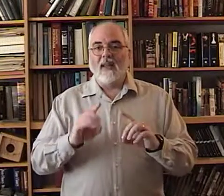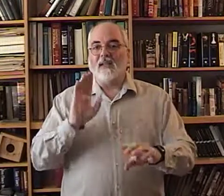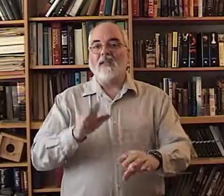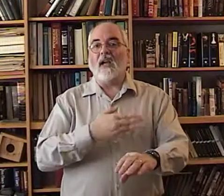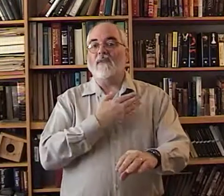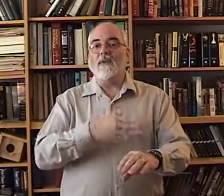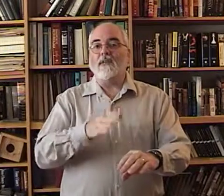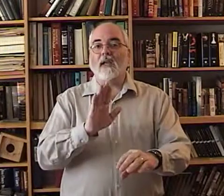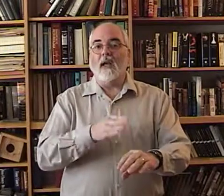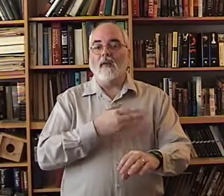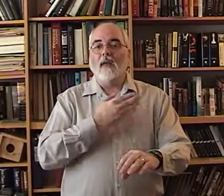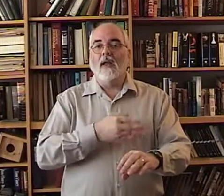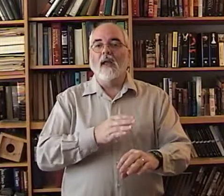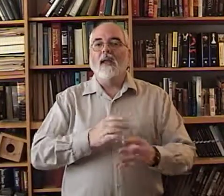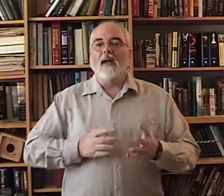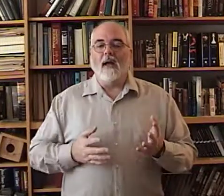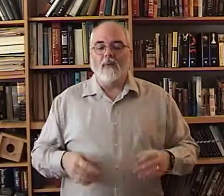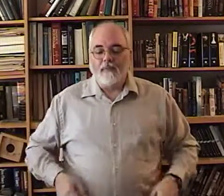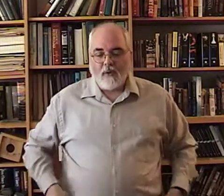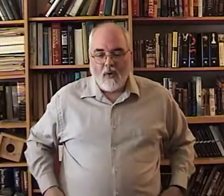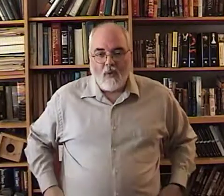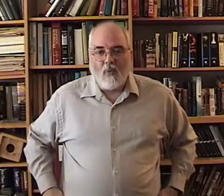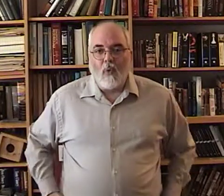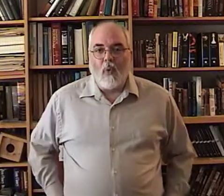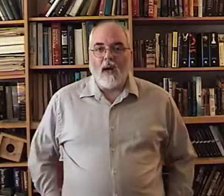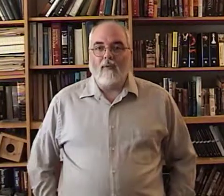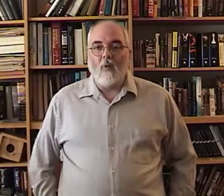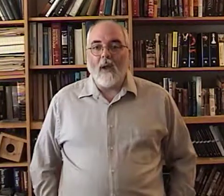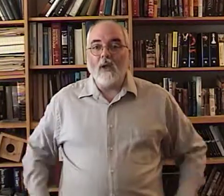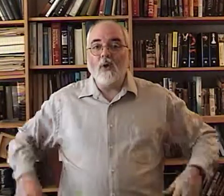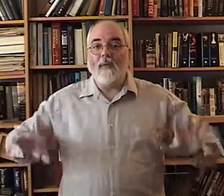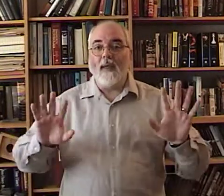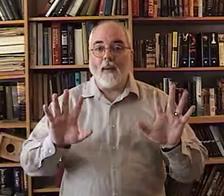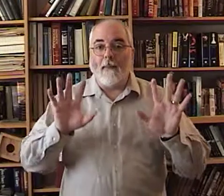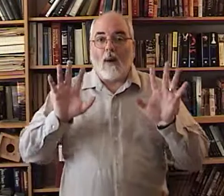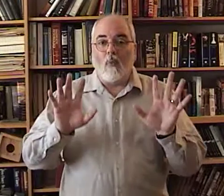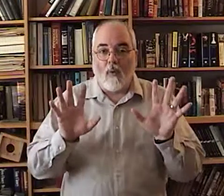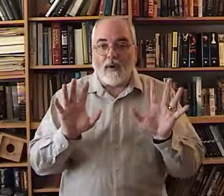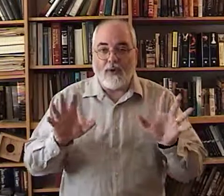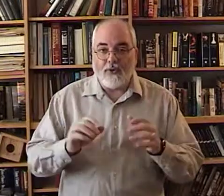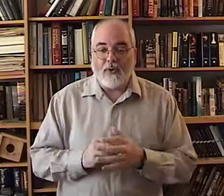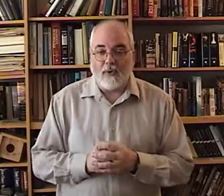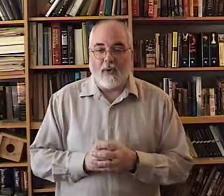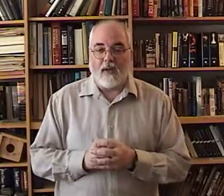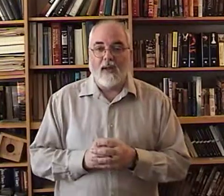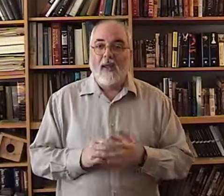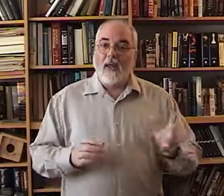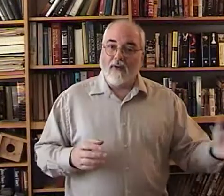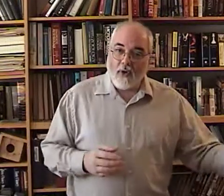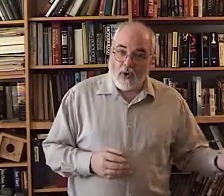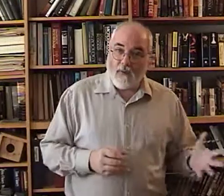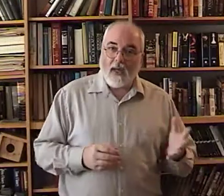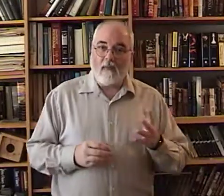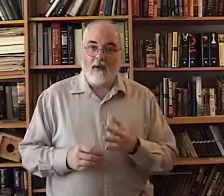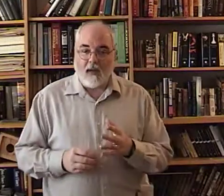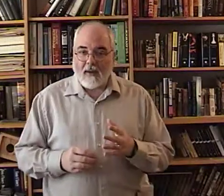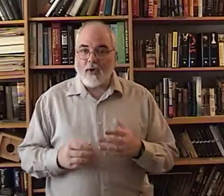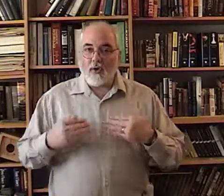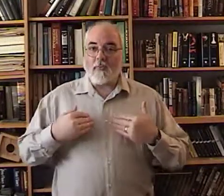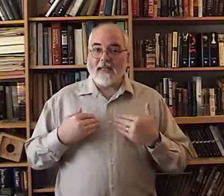this is the sign for singing now whatever way you think about what it is you're doing if you're going to be coming up and you're going to be